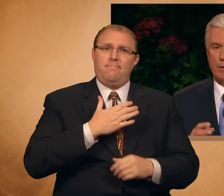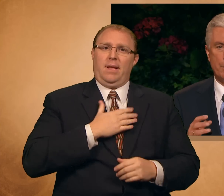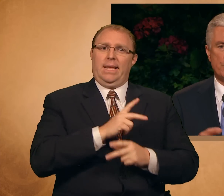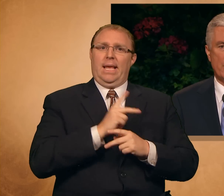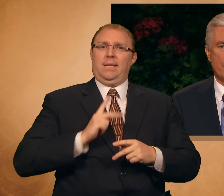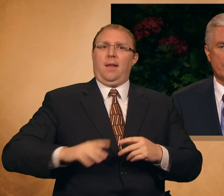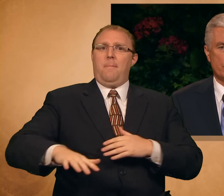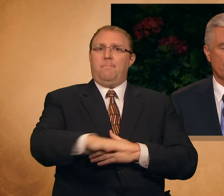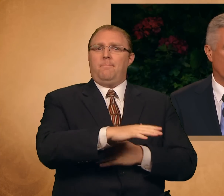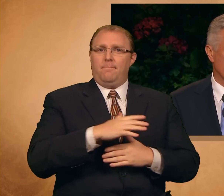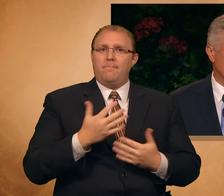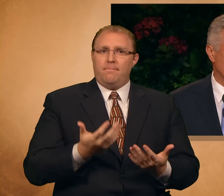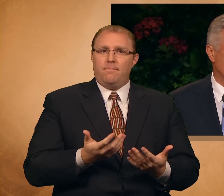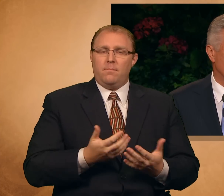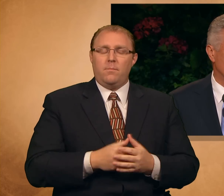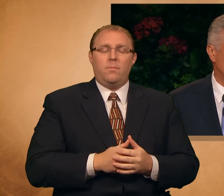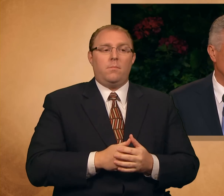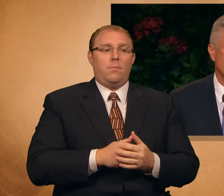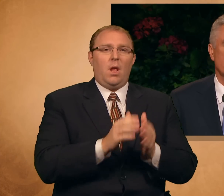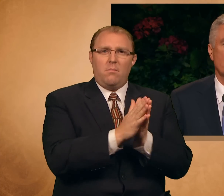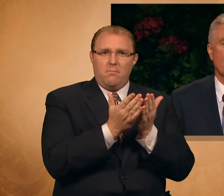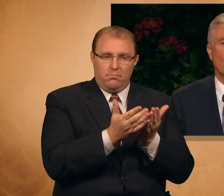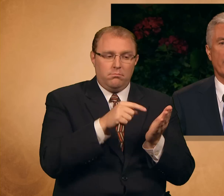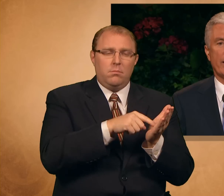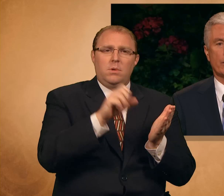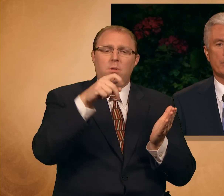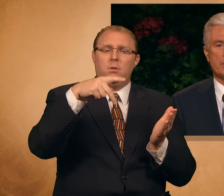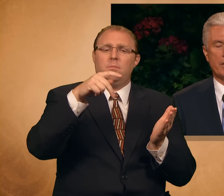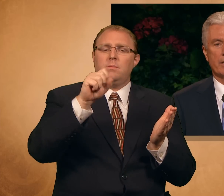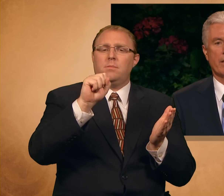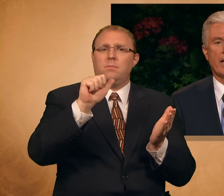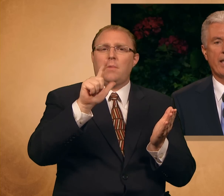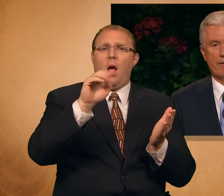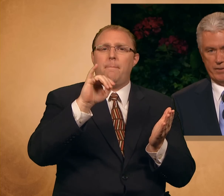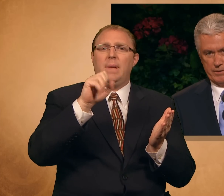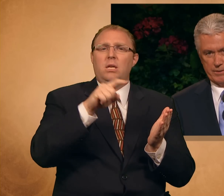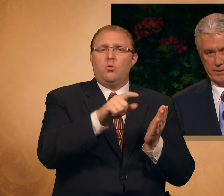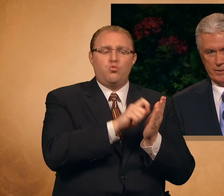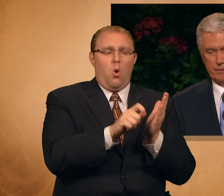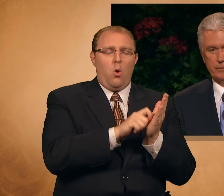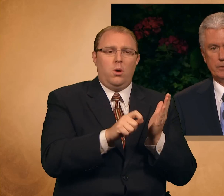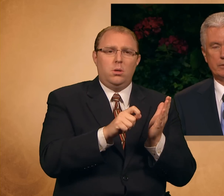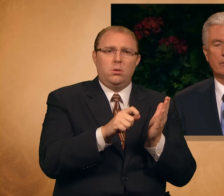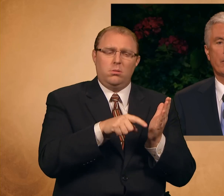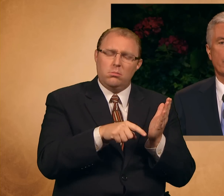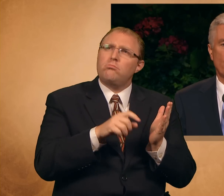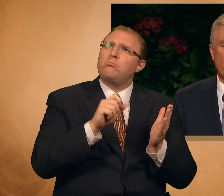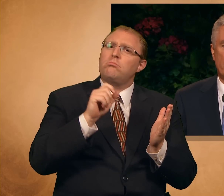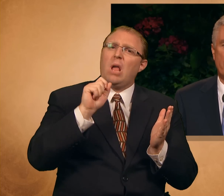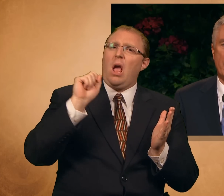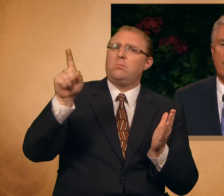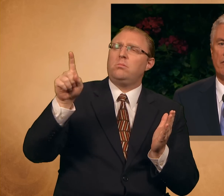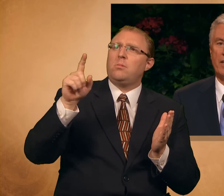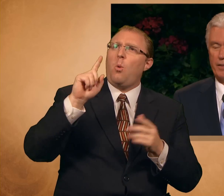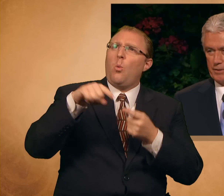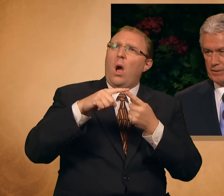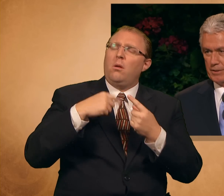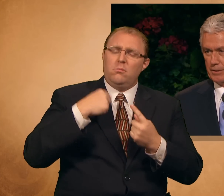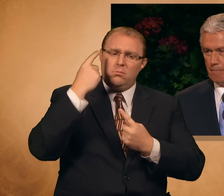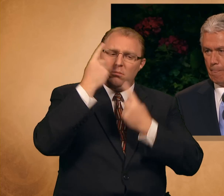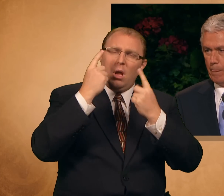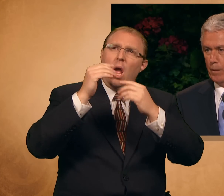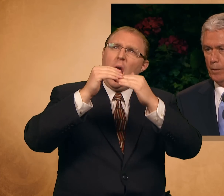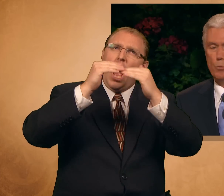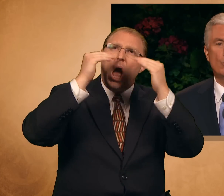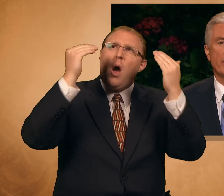The psalmist wrote, When I consider thy heavens, the work of thy fingers,